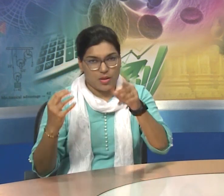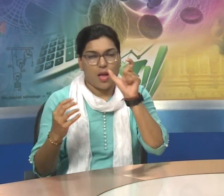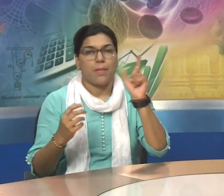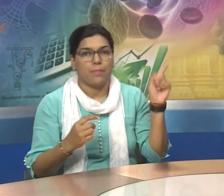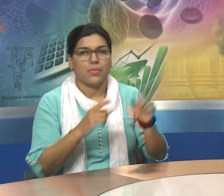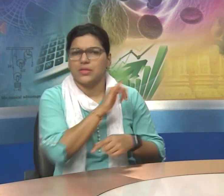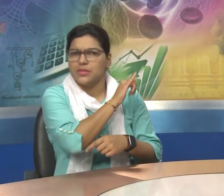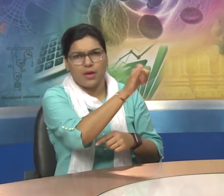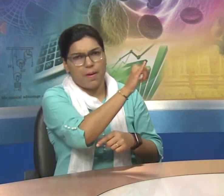Early morning.